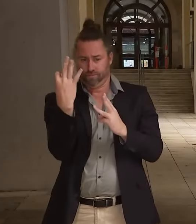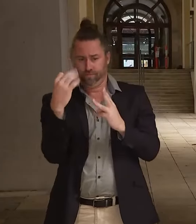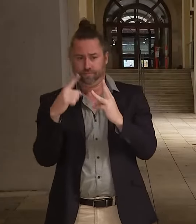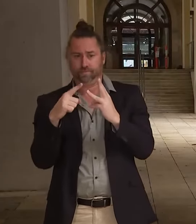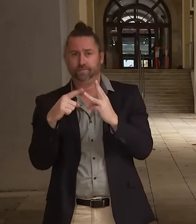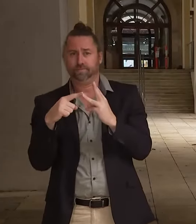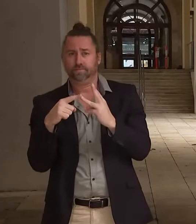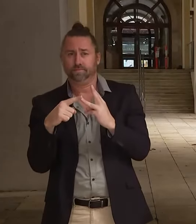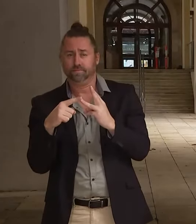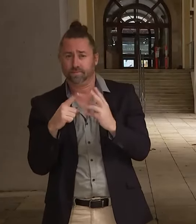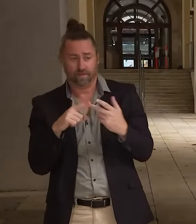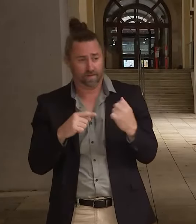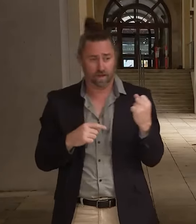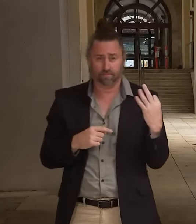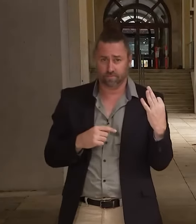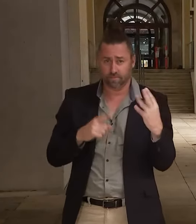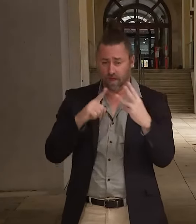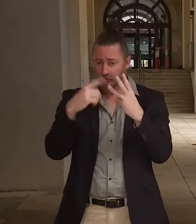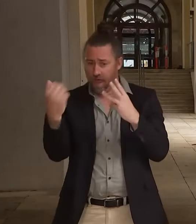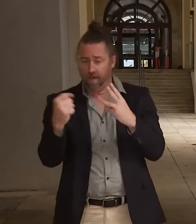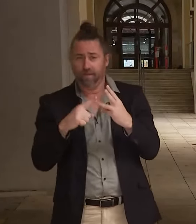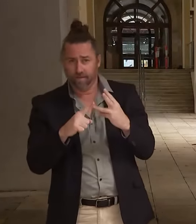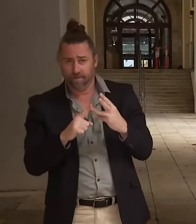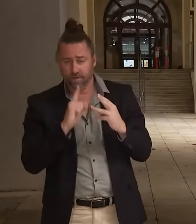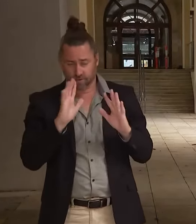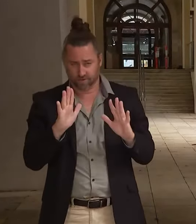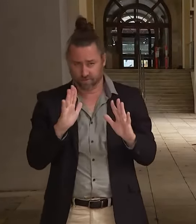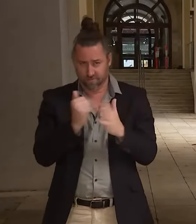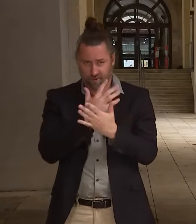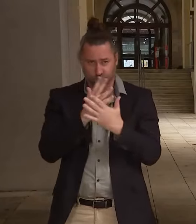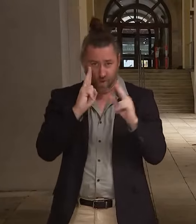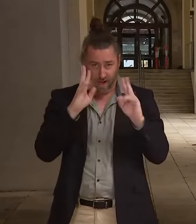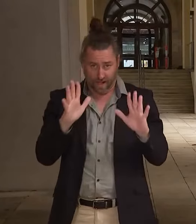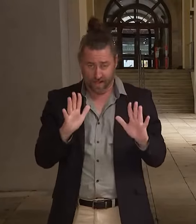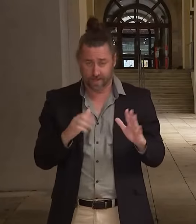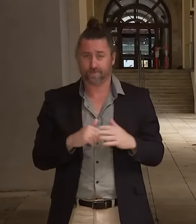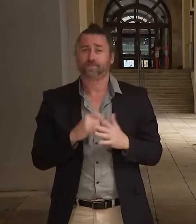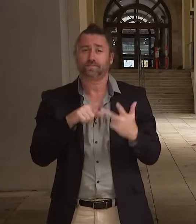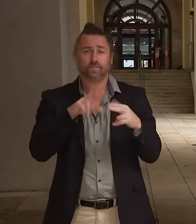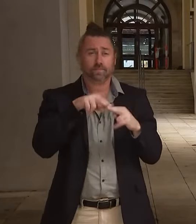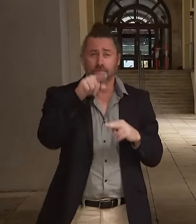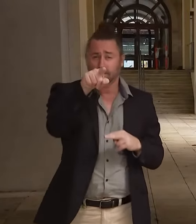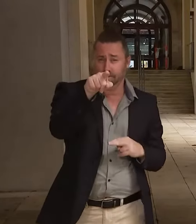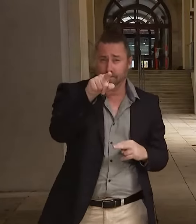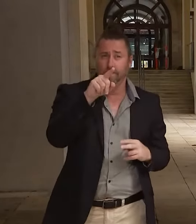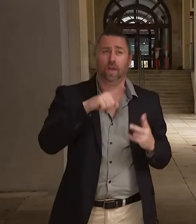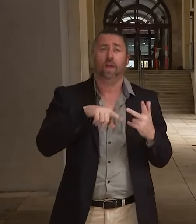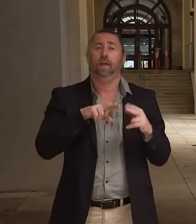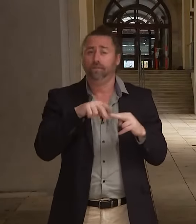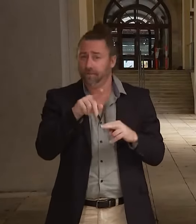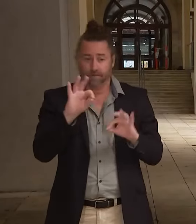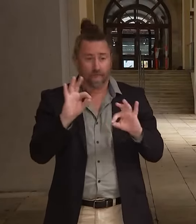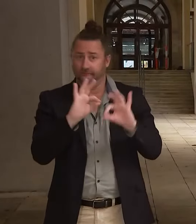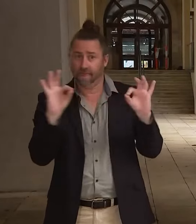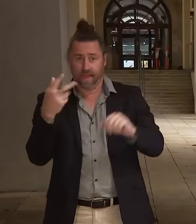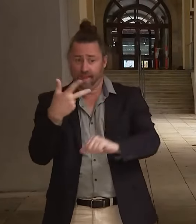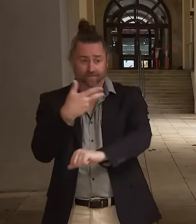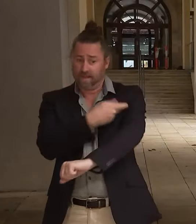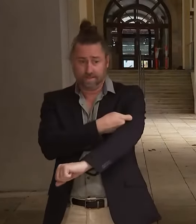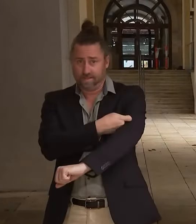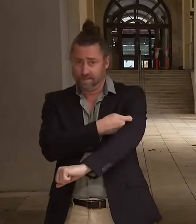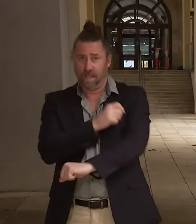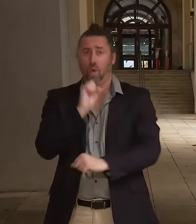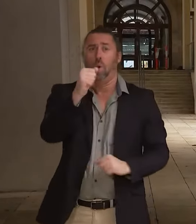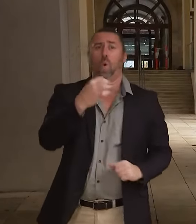three doses of vaccine. I'll say that again. If you are unvaccinated,